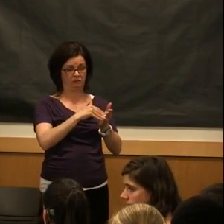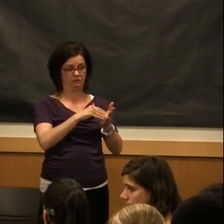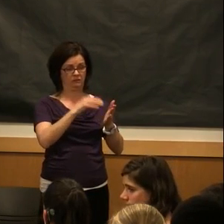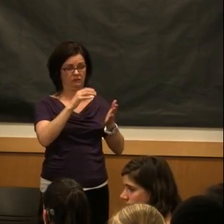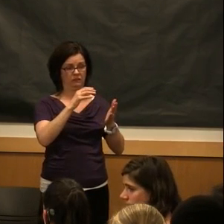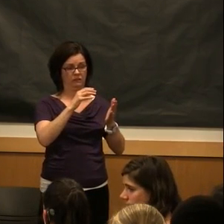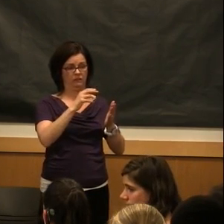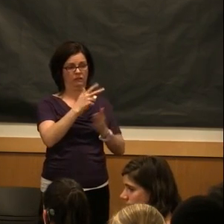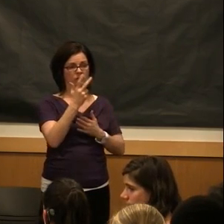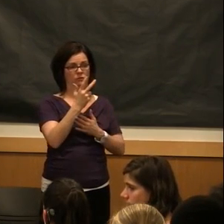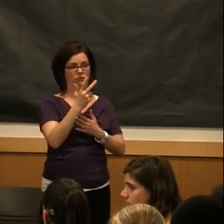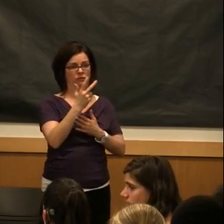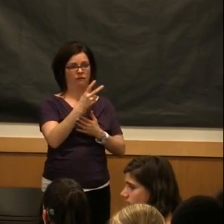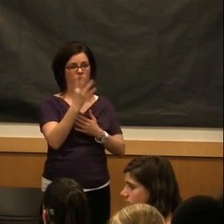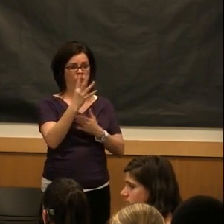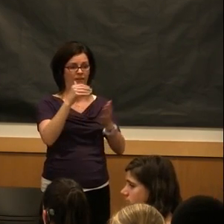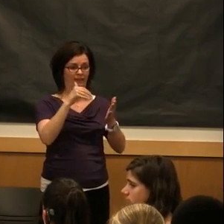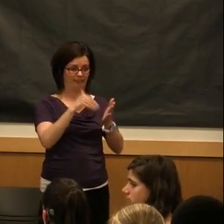students actually attend.